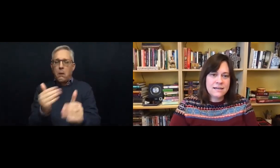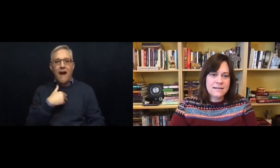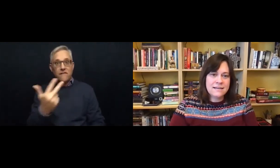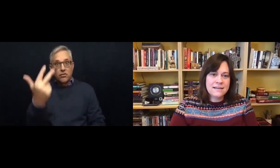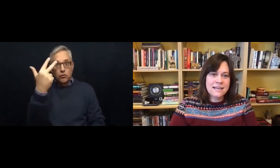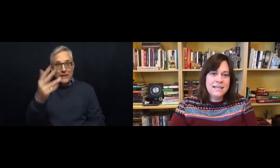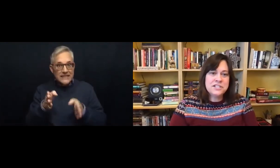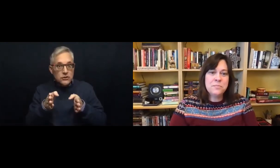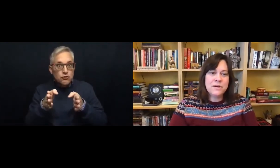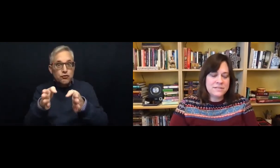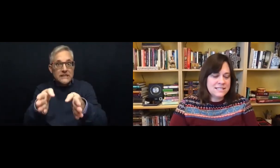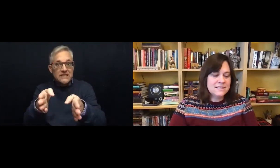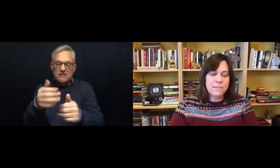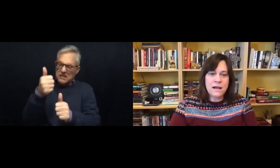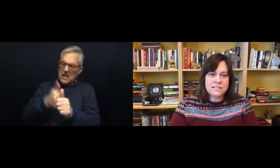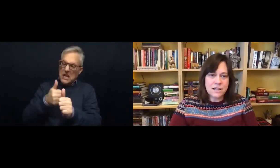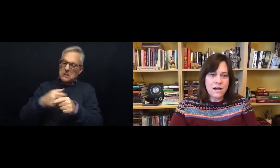St. about six blocks long.